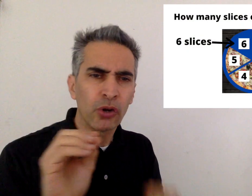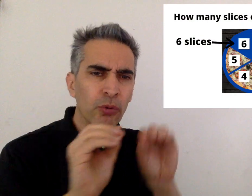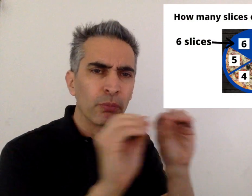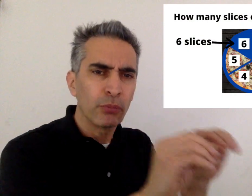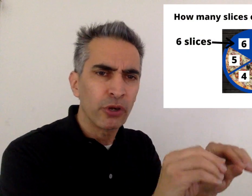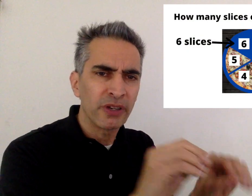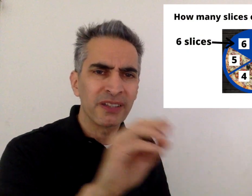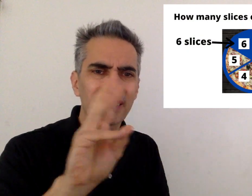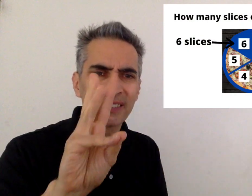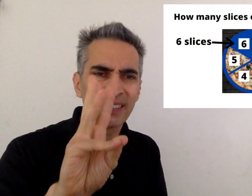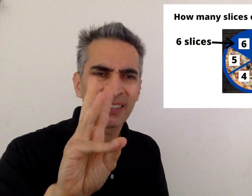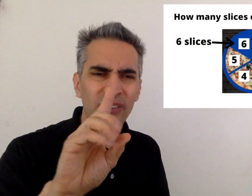Where do you put the six?